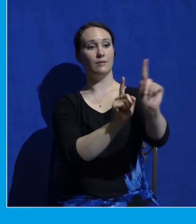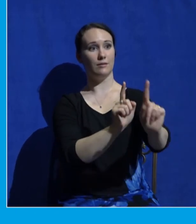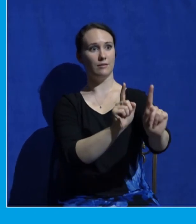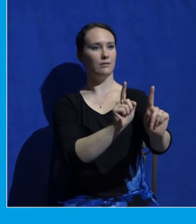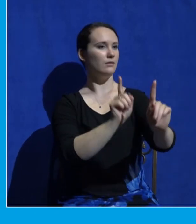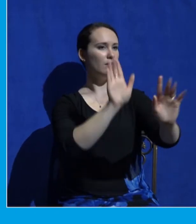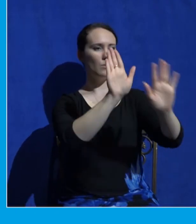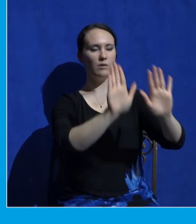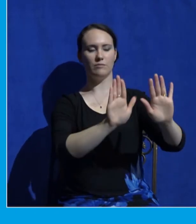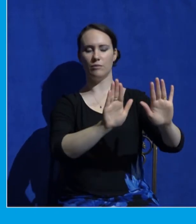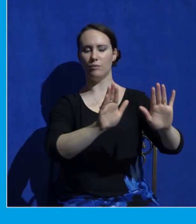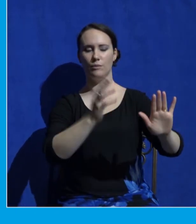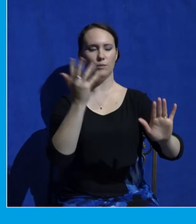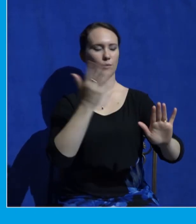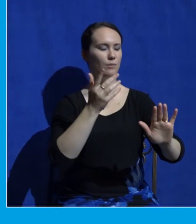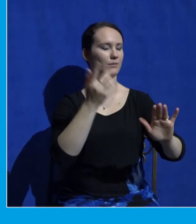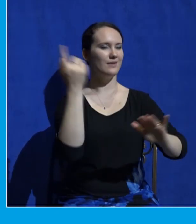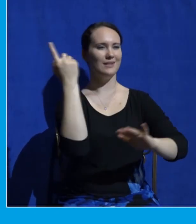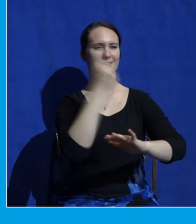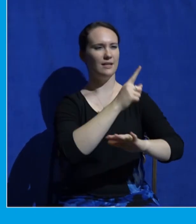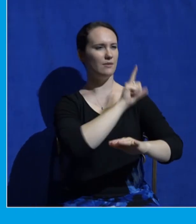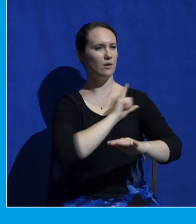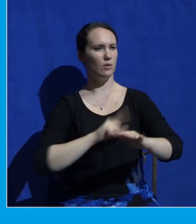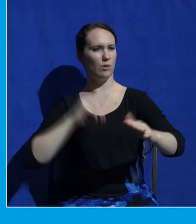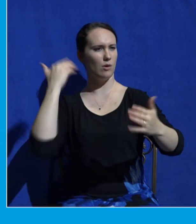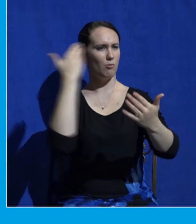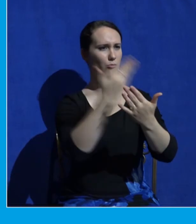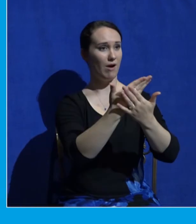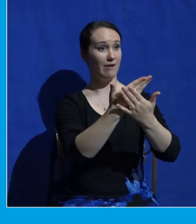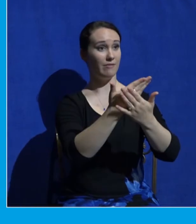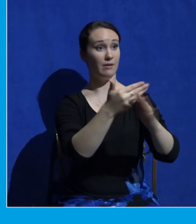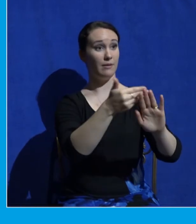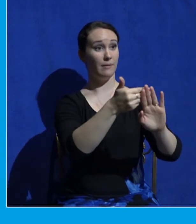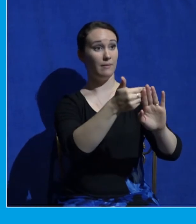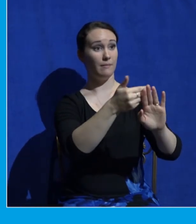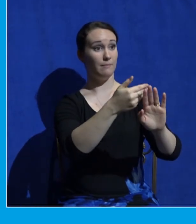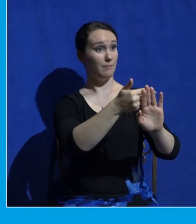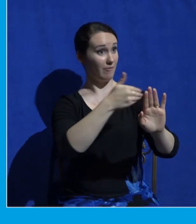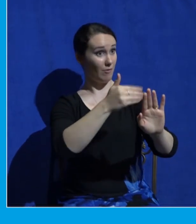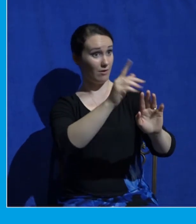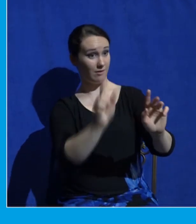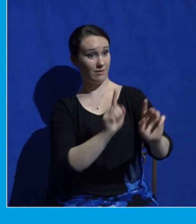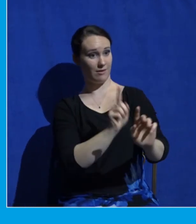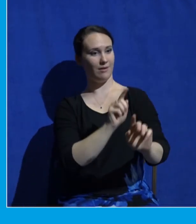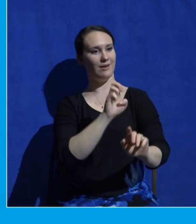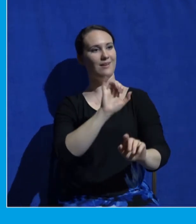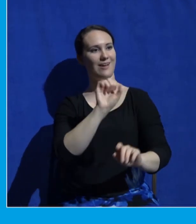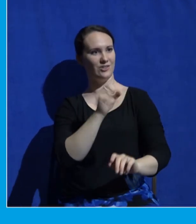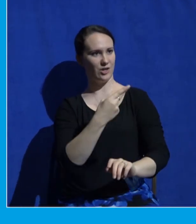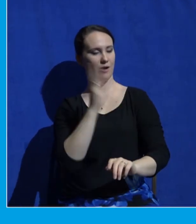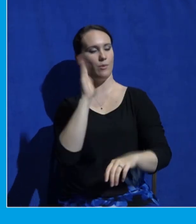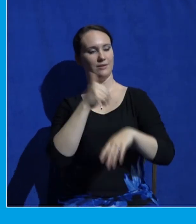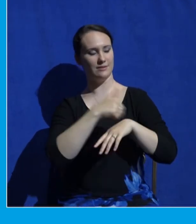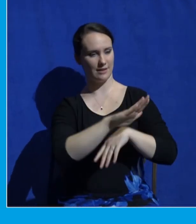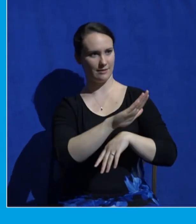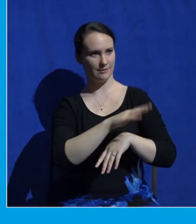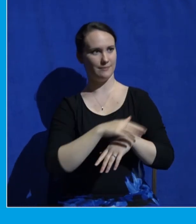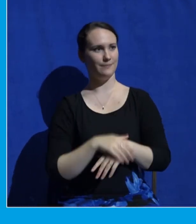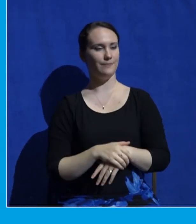So you see how the scene in Mark chapter 9 is just summarizing so much of the Old Testament. Moses and the law that was given